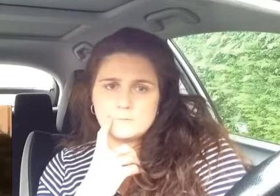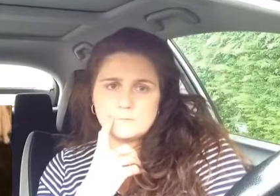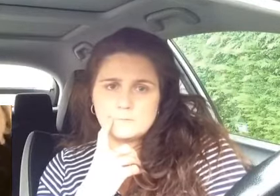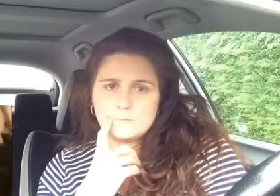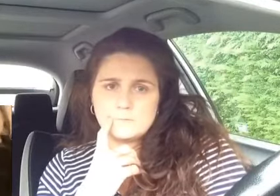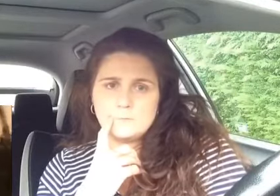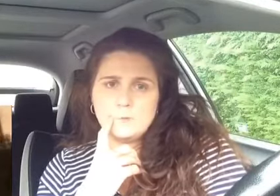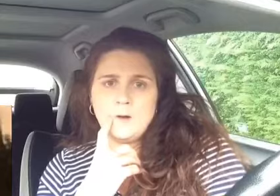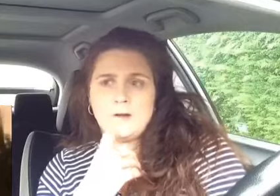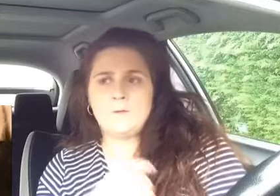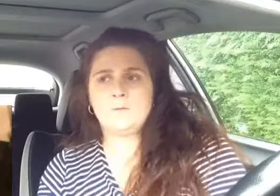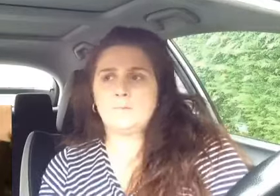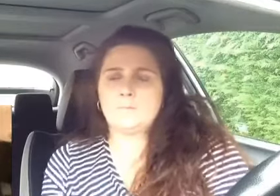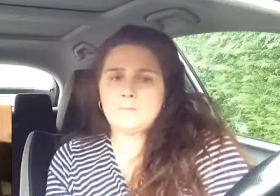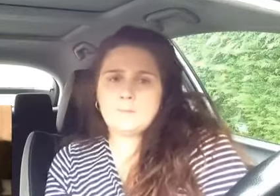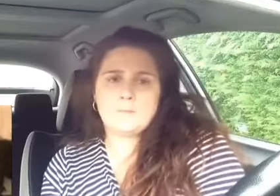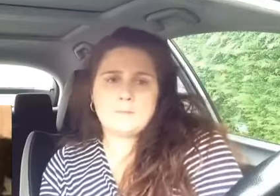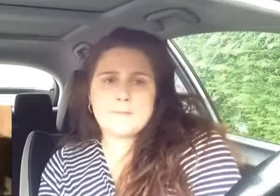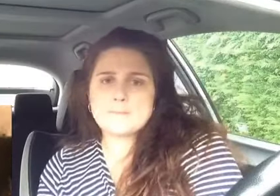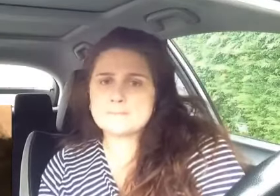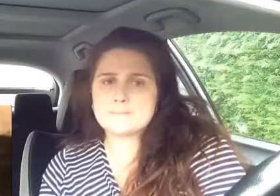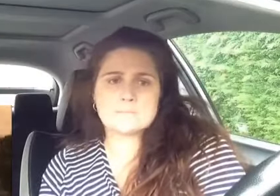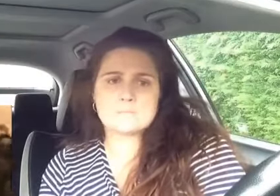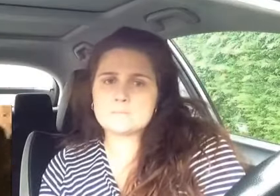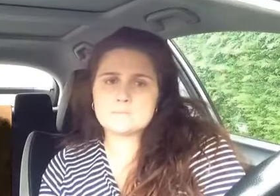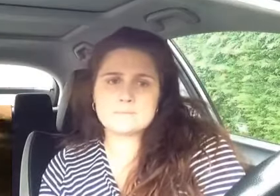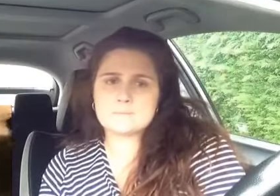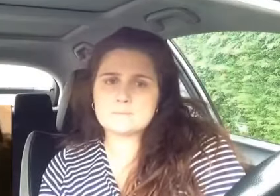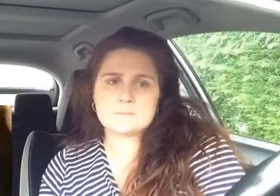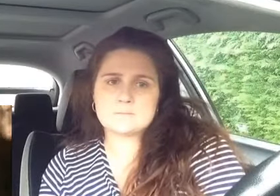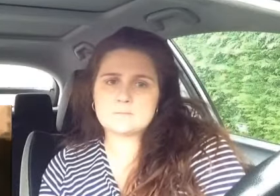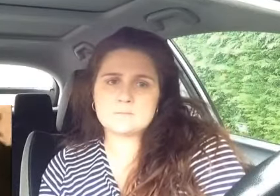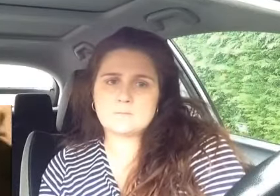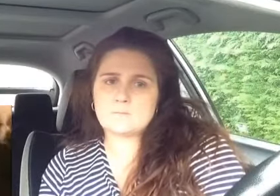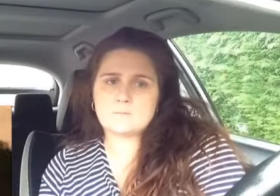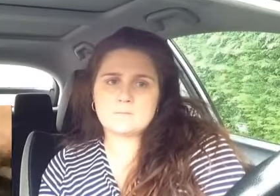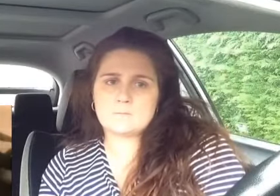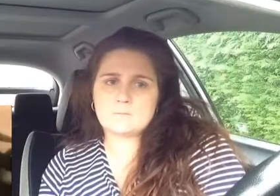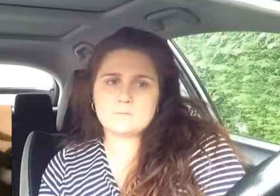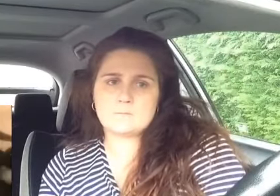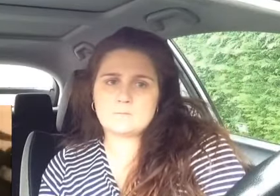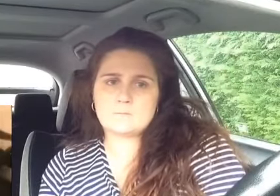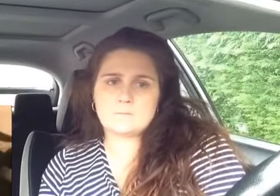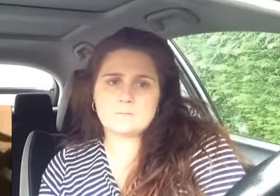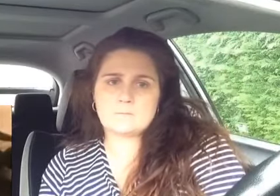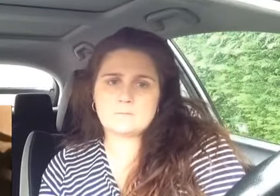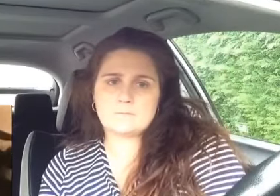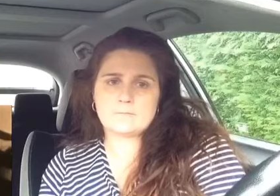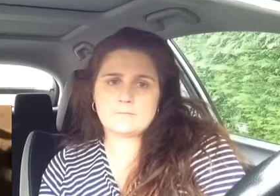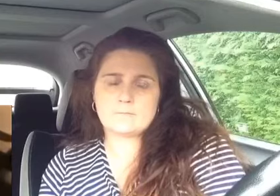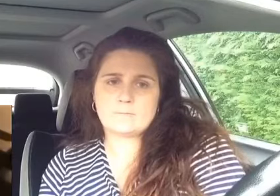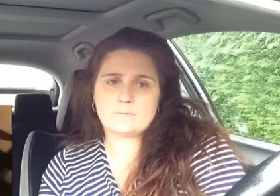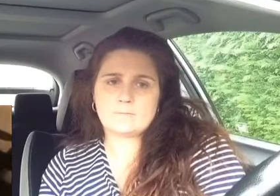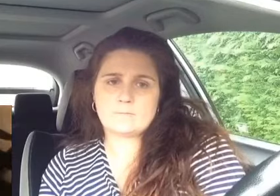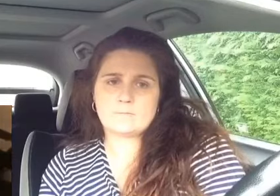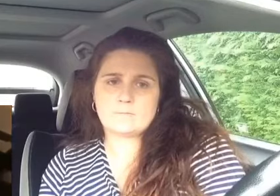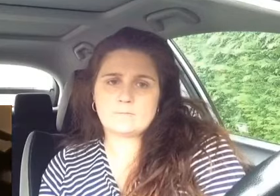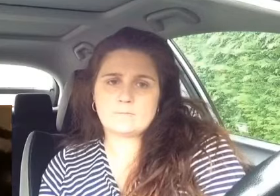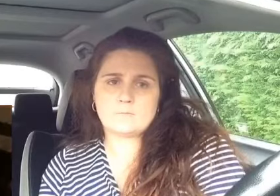goods while sporting huge portions of their natural resources. I'm quite sure that people will look upon my